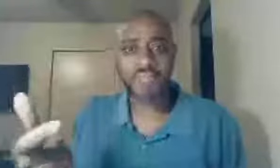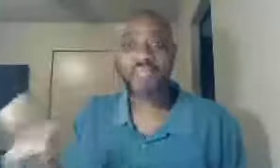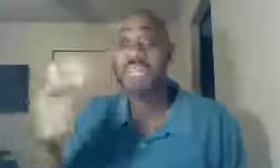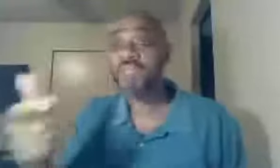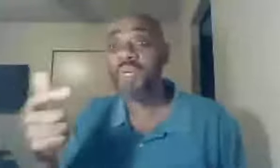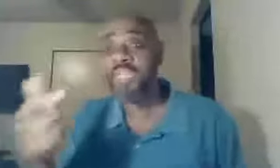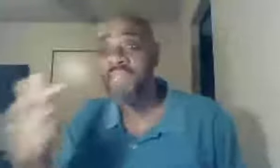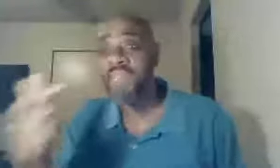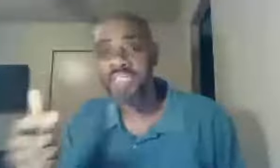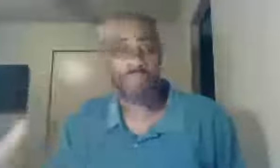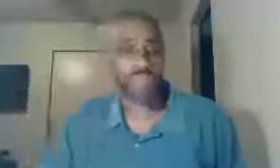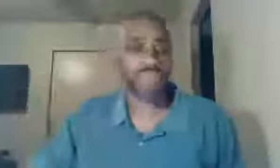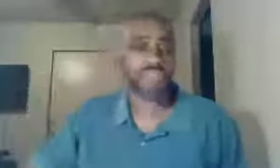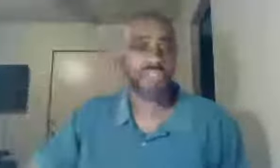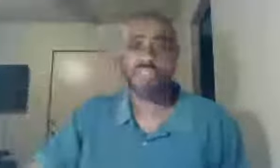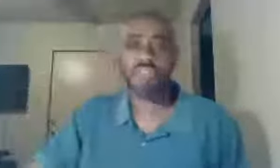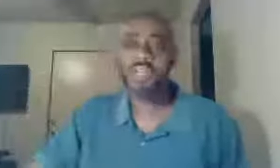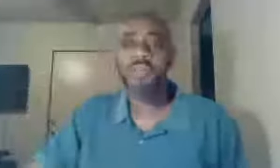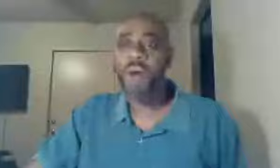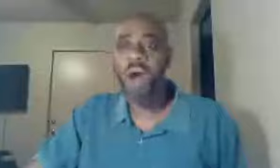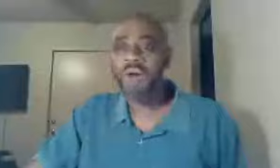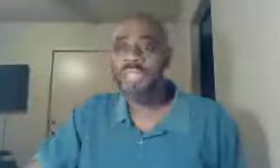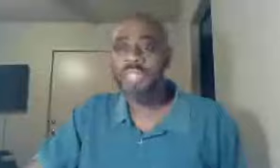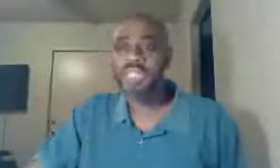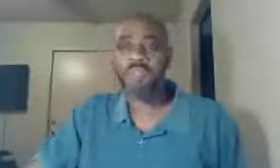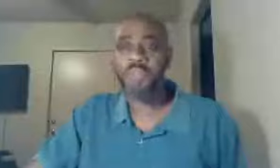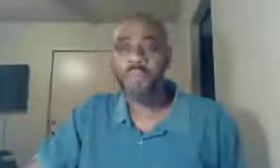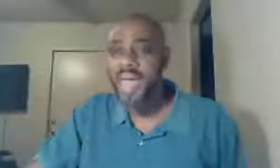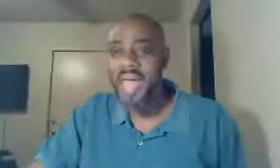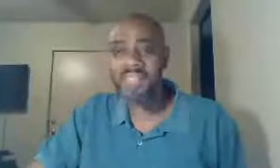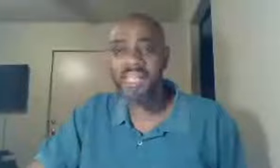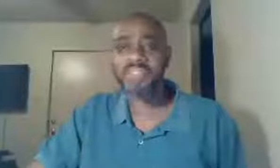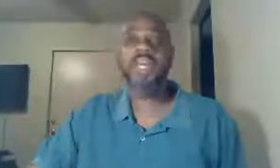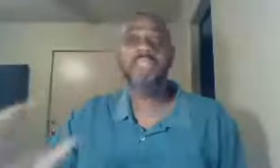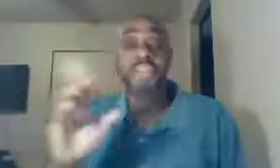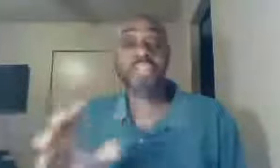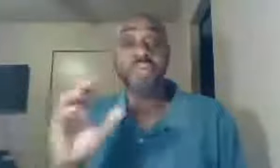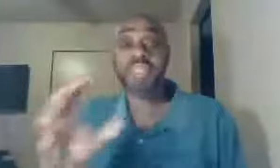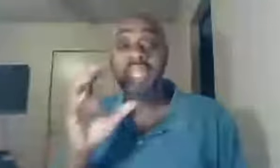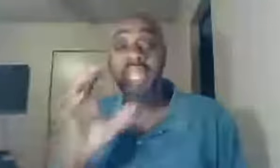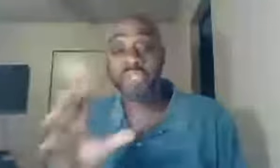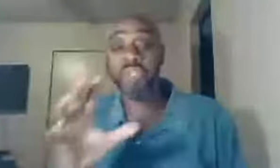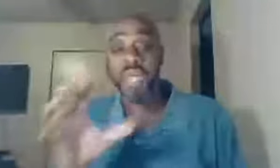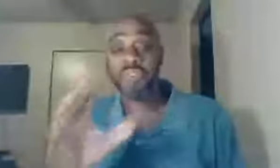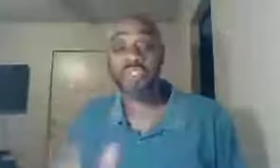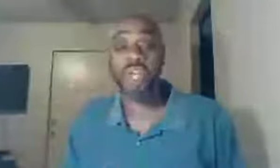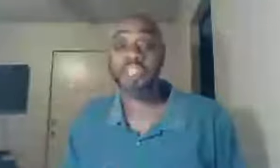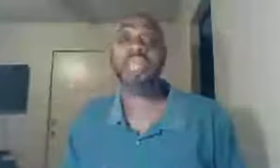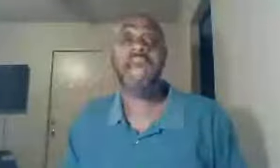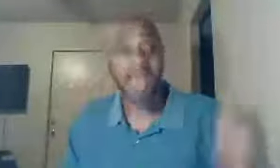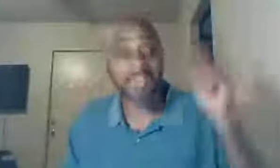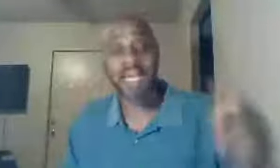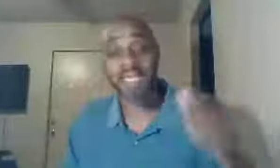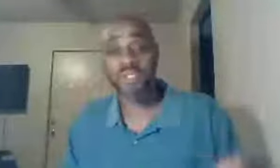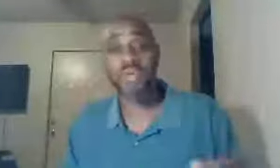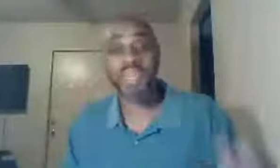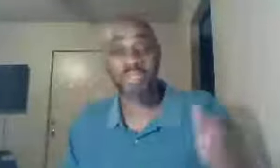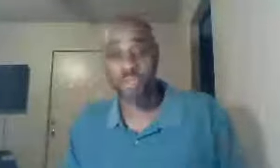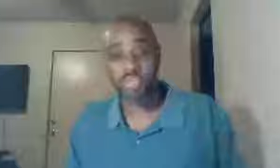this was a division brothers and sisters, Paul didn't just blow past this, this was a issue in the church, and I'm telling you, as I told you